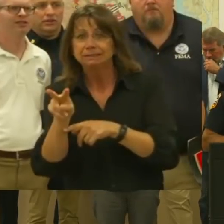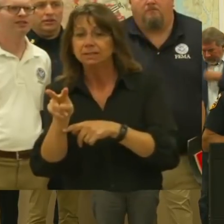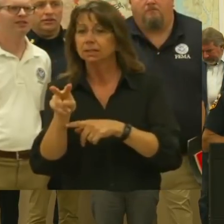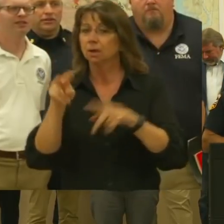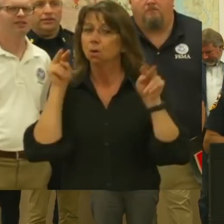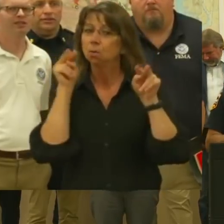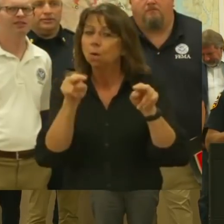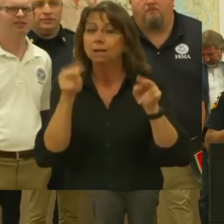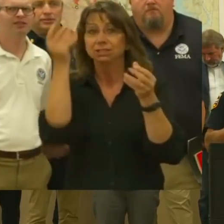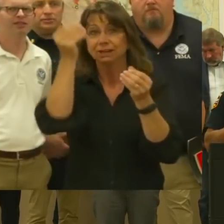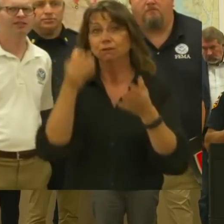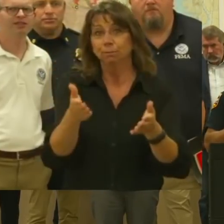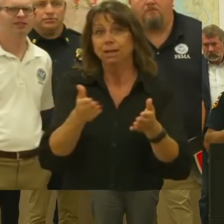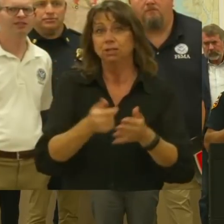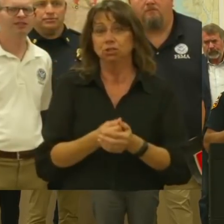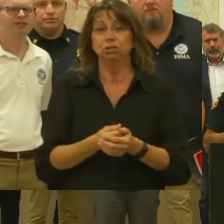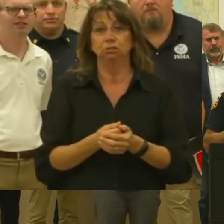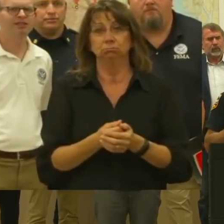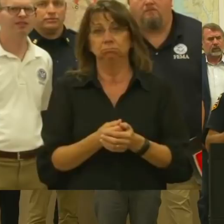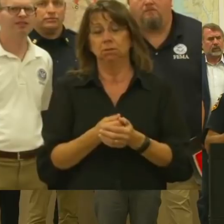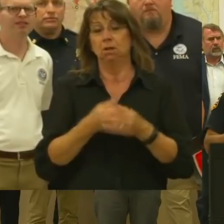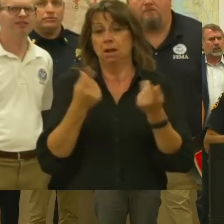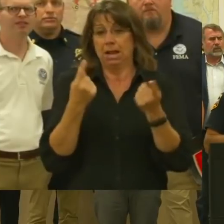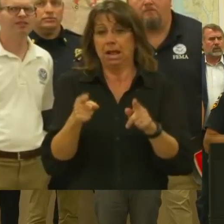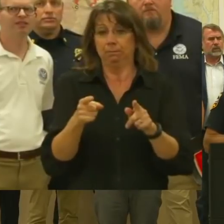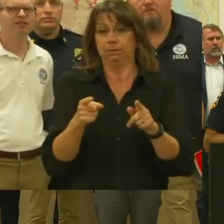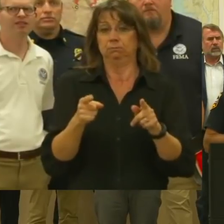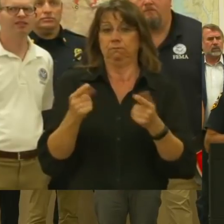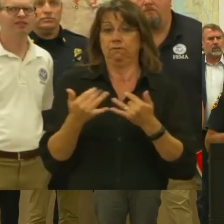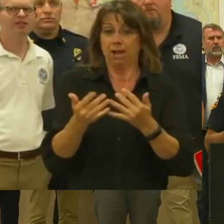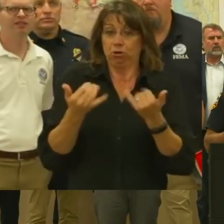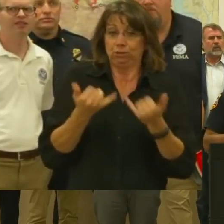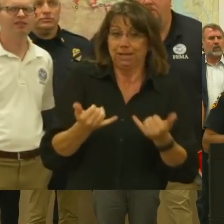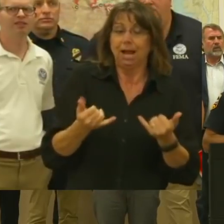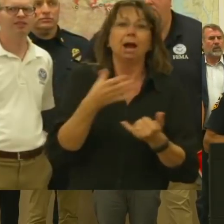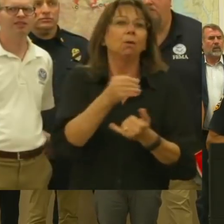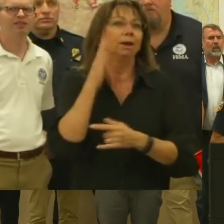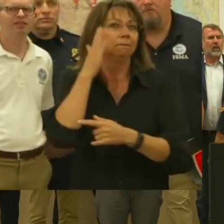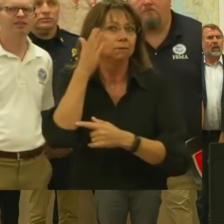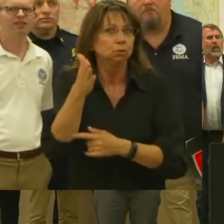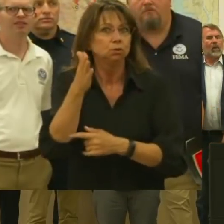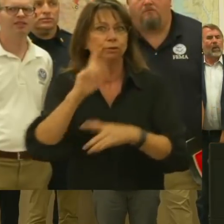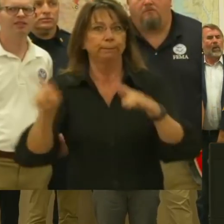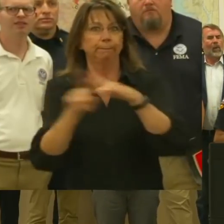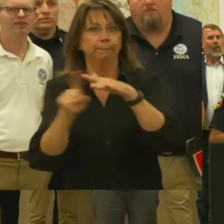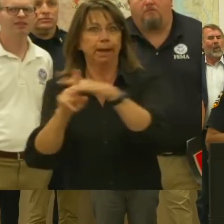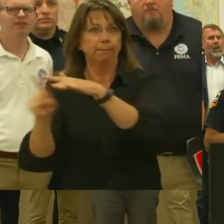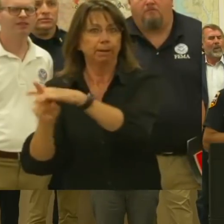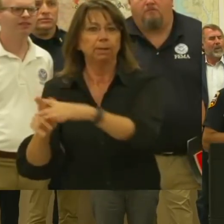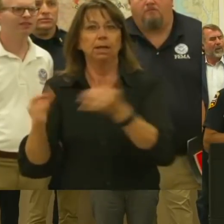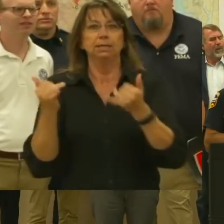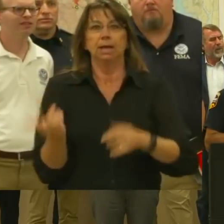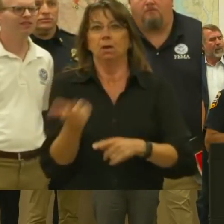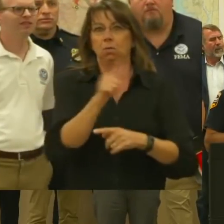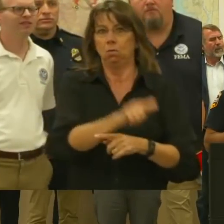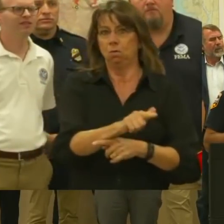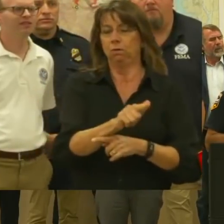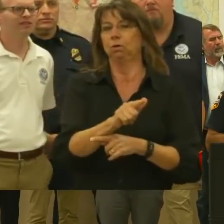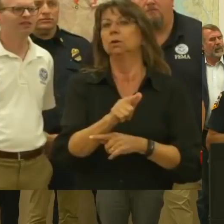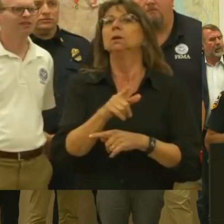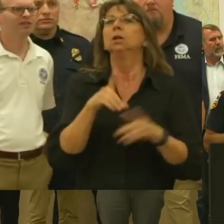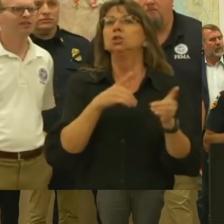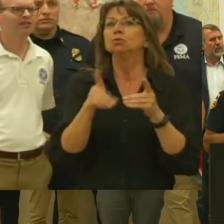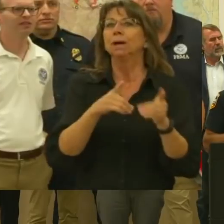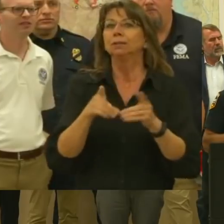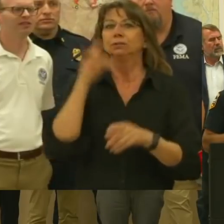information that's flowing out, not only on existing incidents, but the potential for new existence with this kind of weather. With that, I'd like to turn it over to the director of the